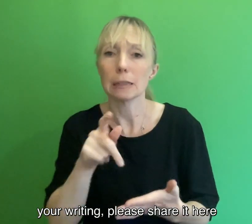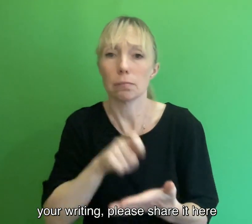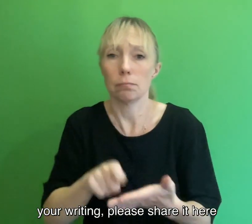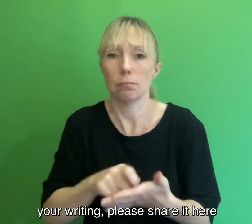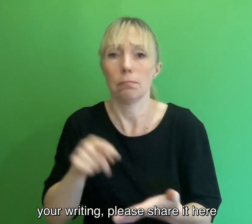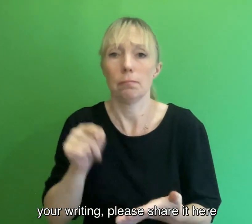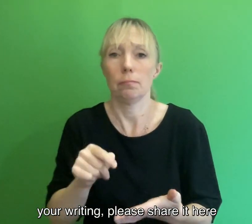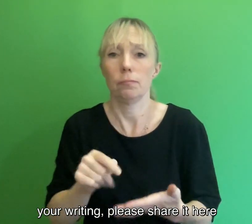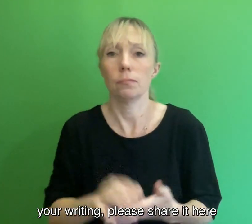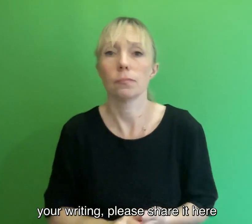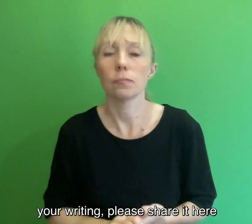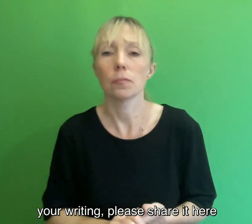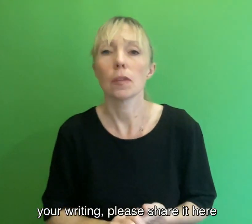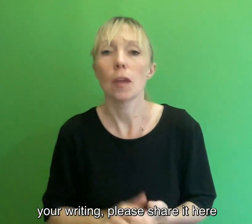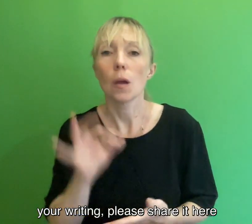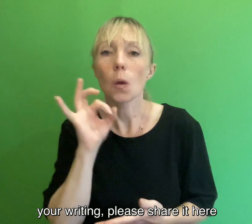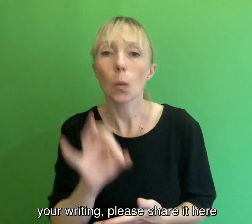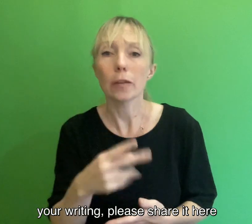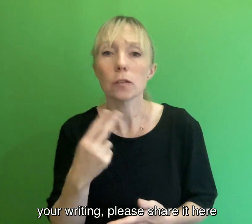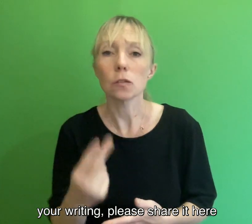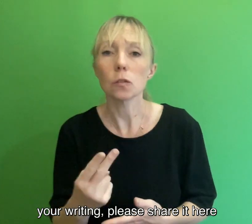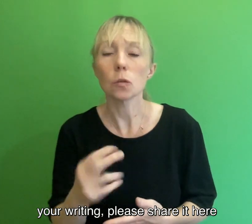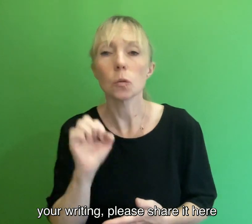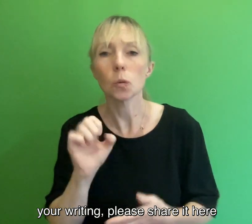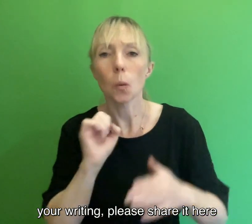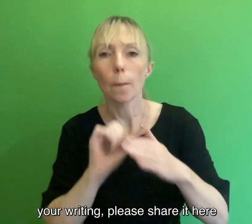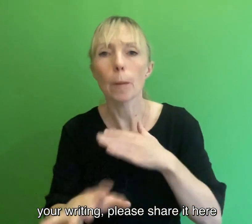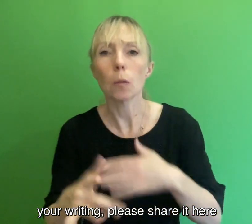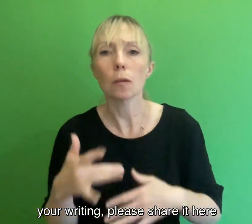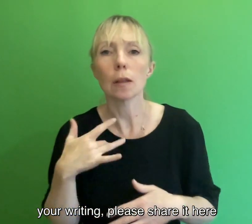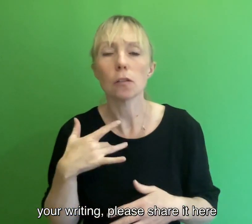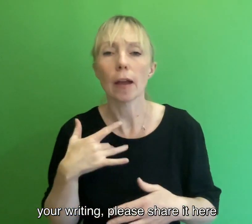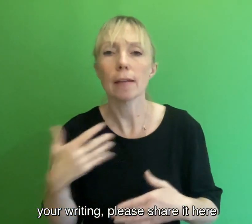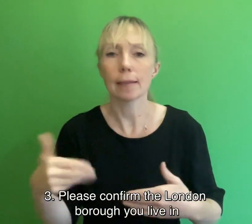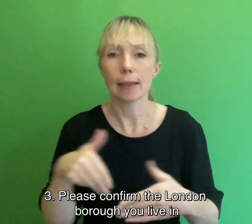Question 2 Question Your postal address, including postcode